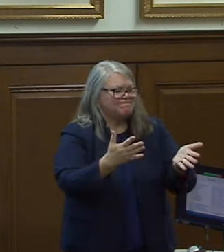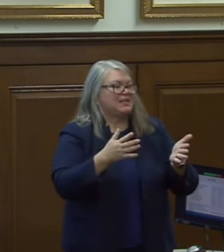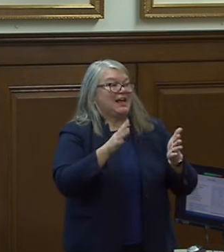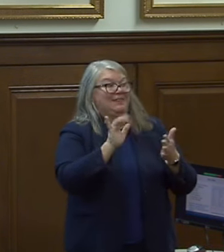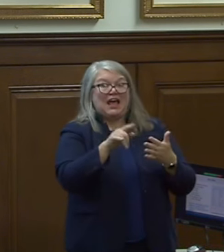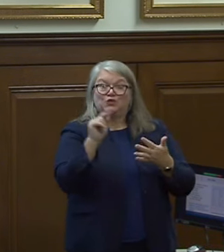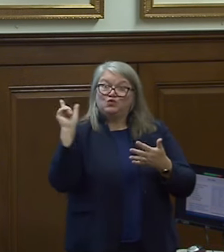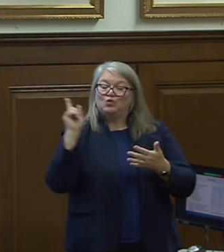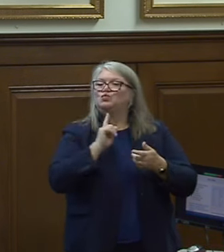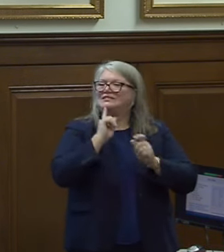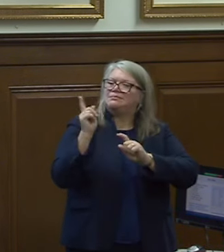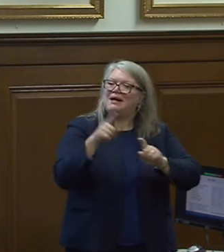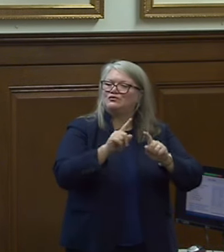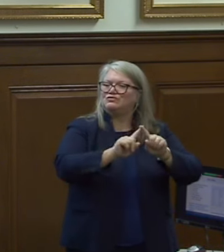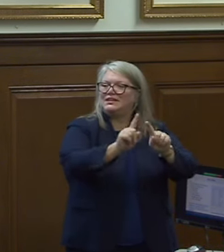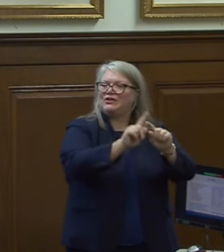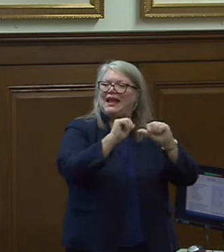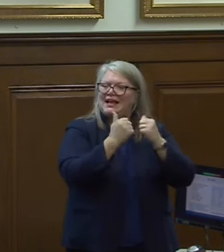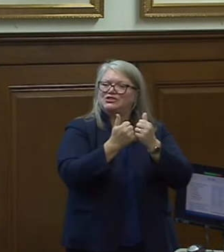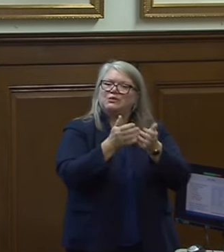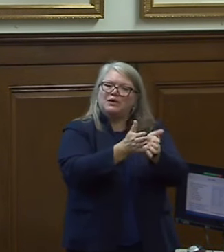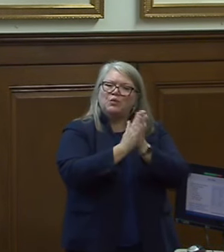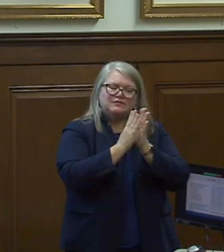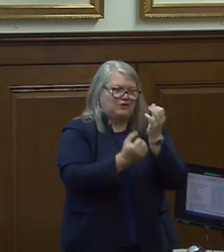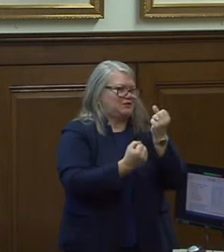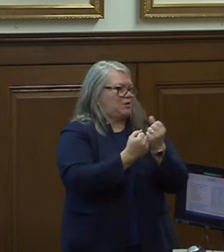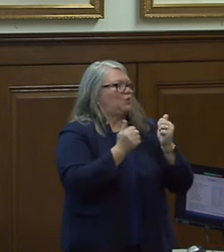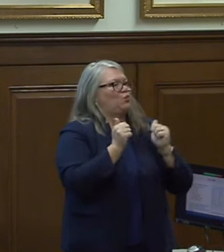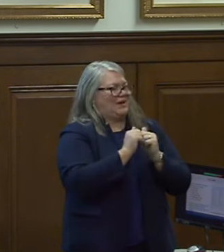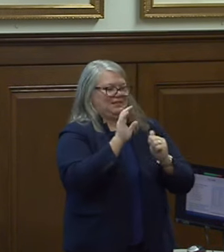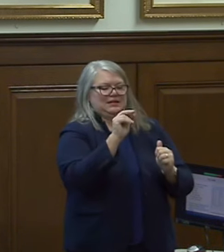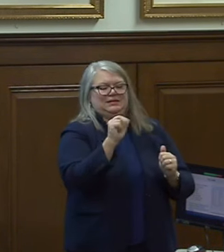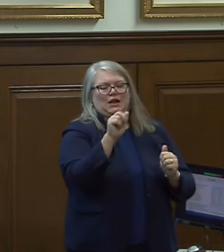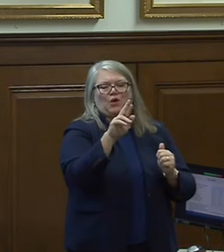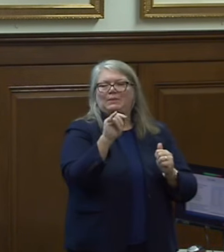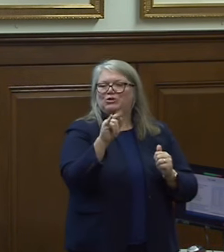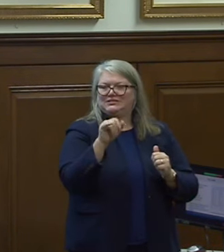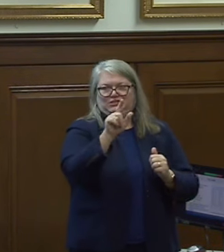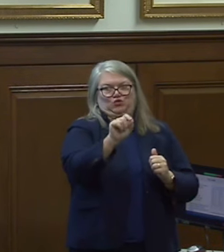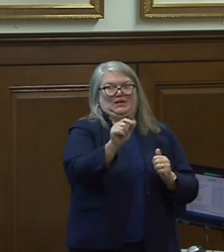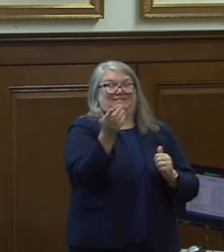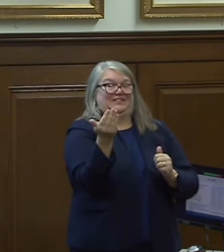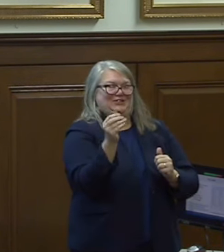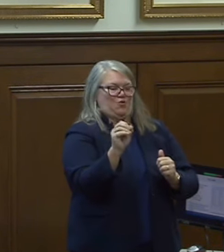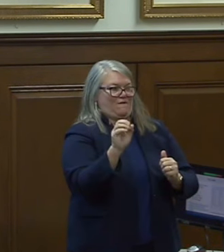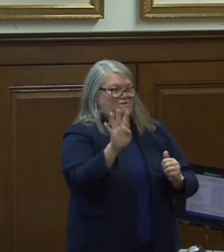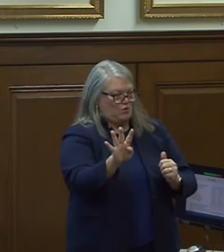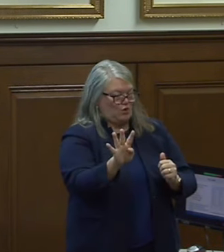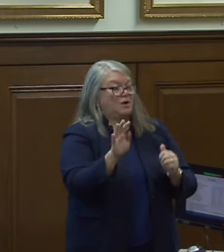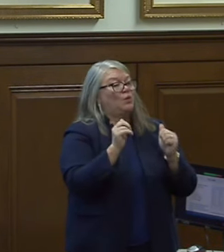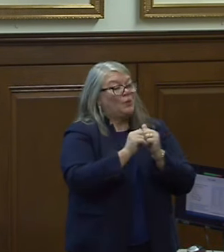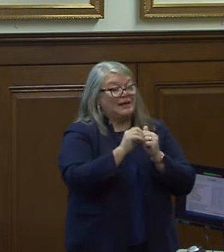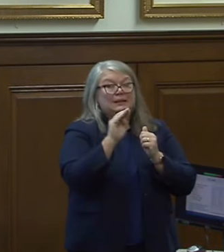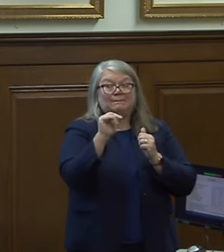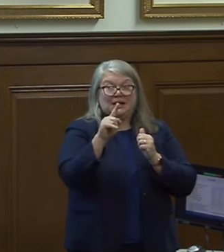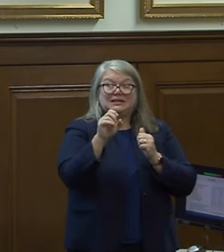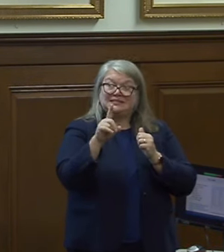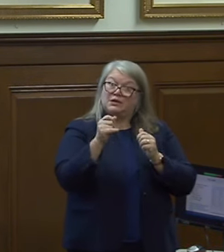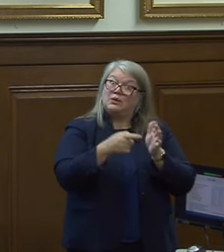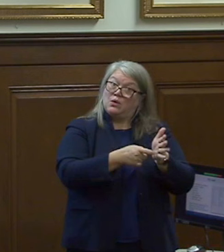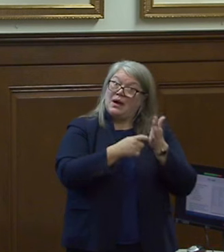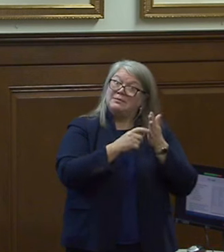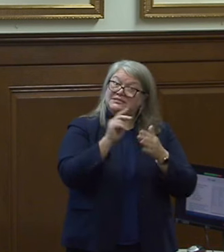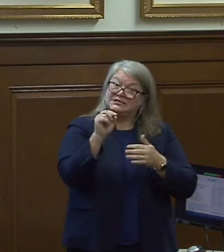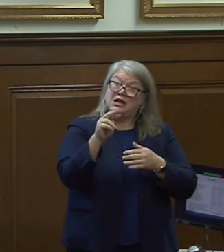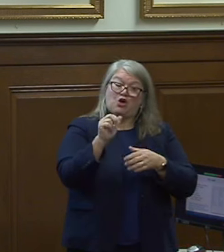responsive to agency requests for support with nara bulletin 2015-04 the metadata requirements that nara